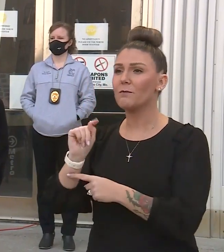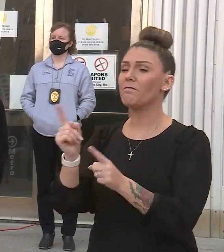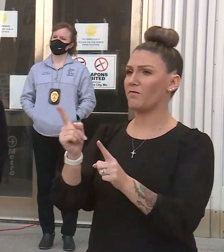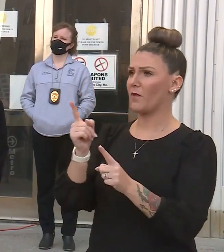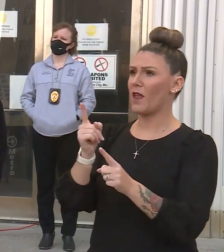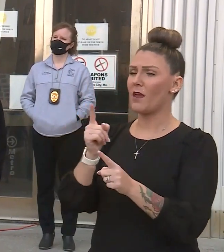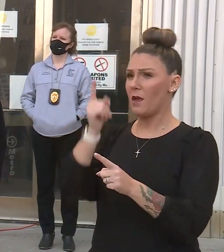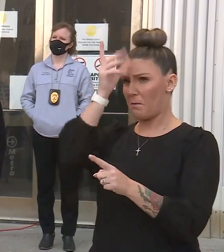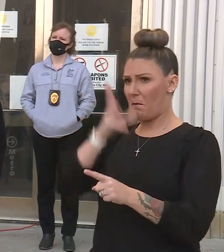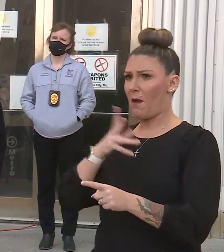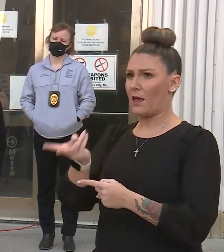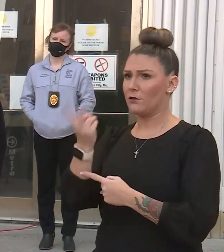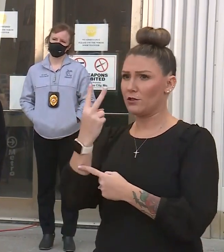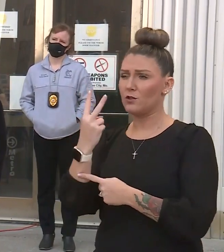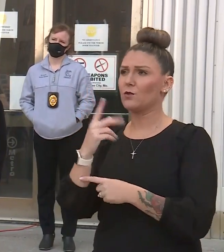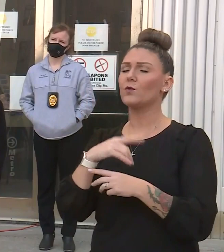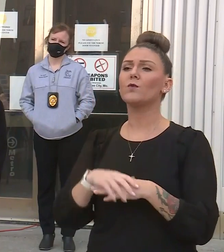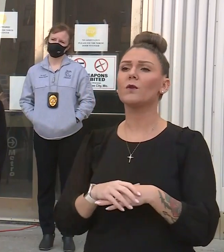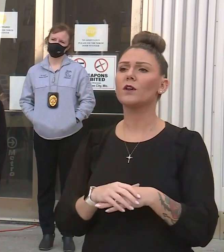sir.